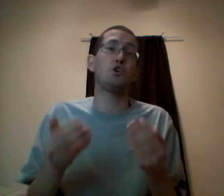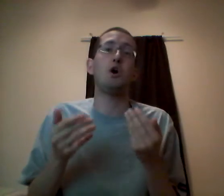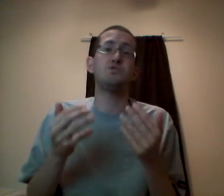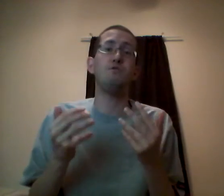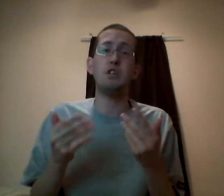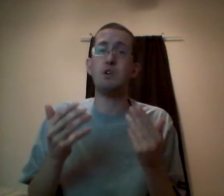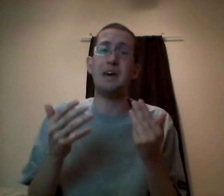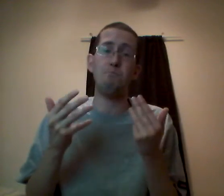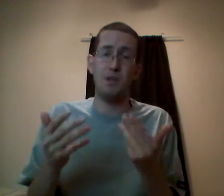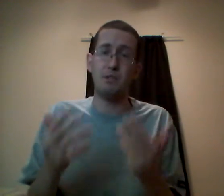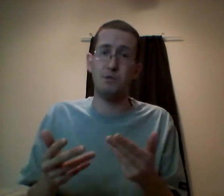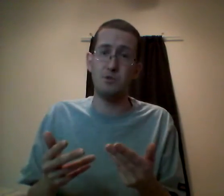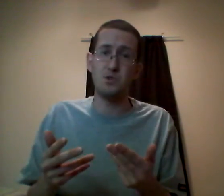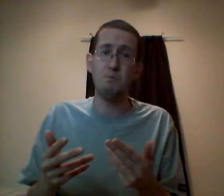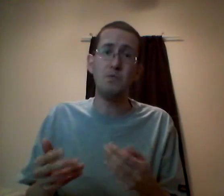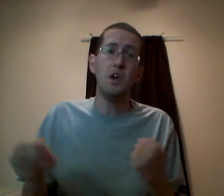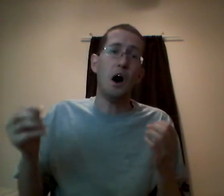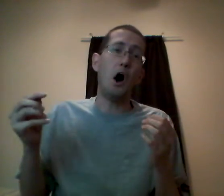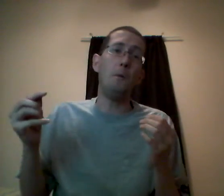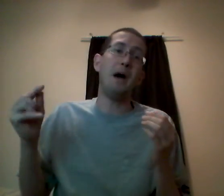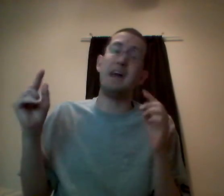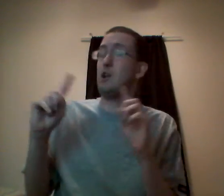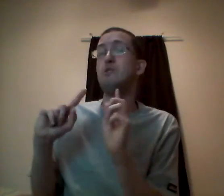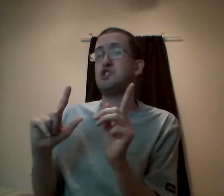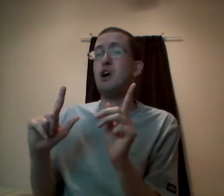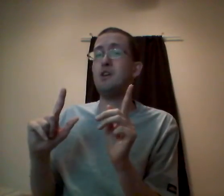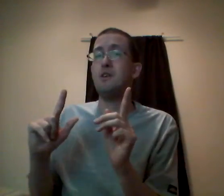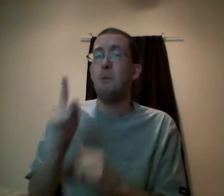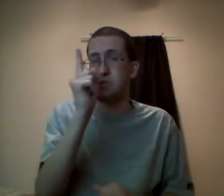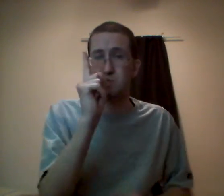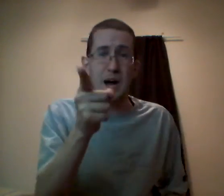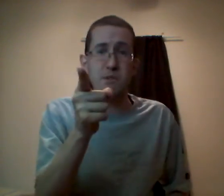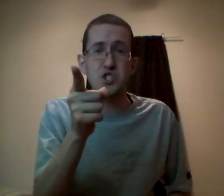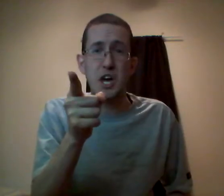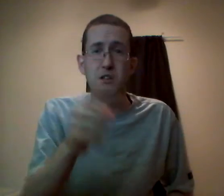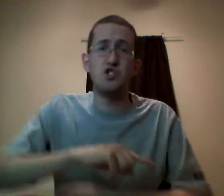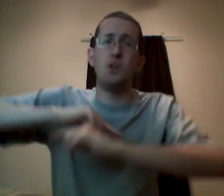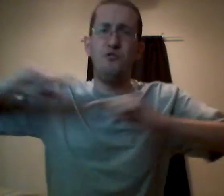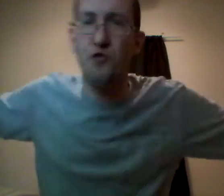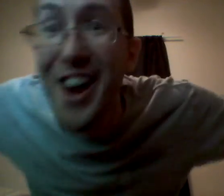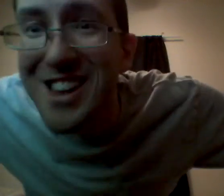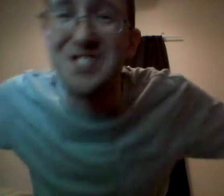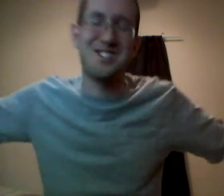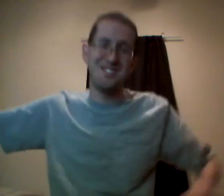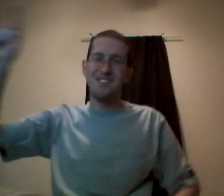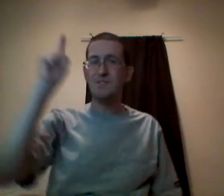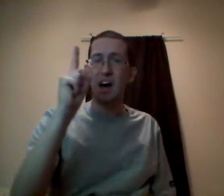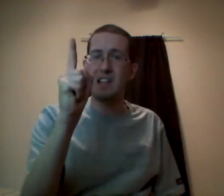regards to video game playthroughs. And not only share it, but subscribe to this channel and join the freaks. I